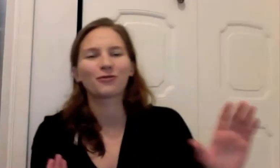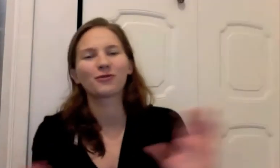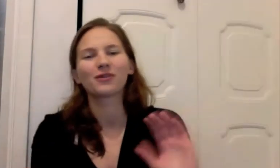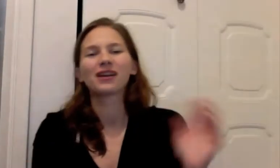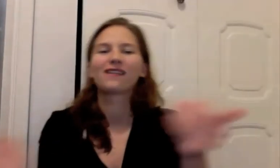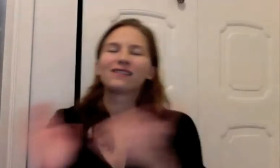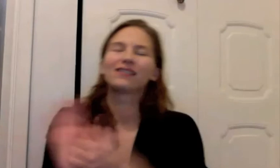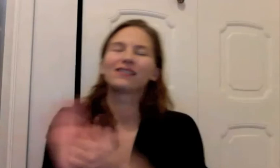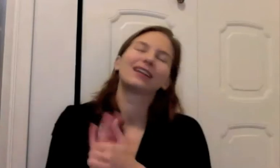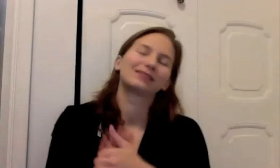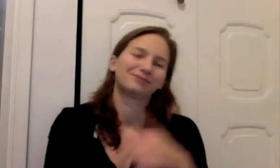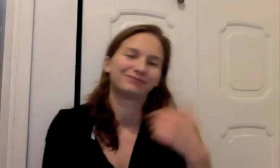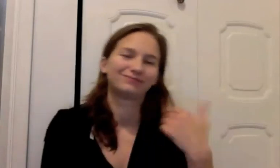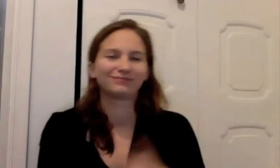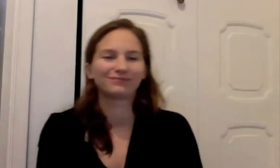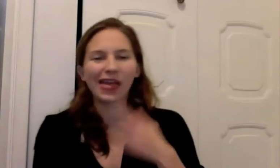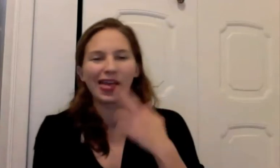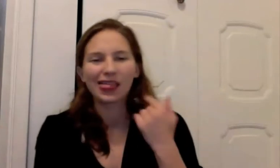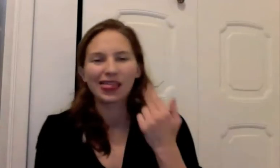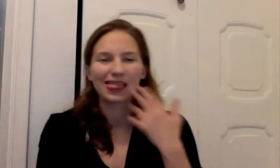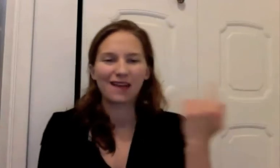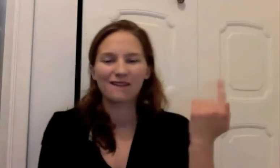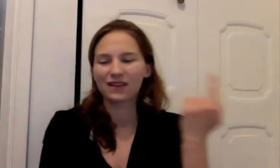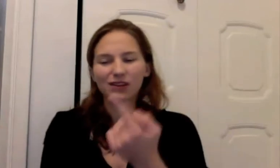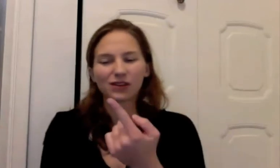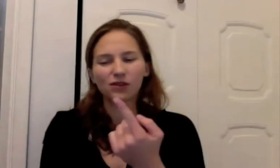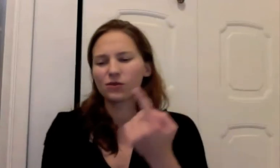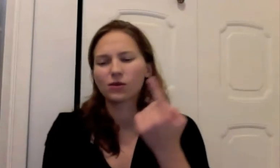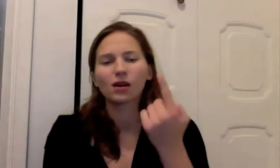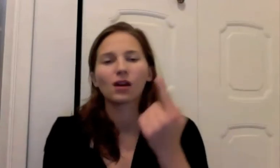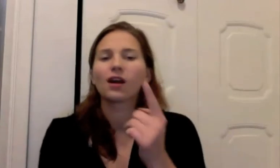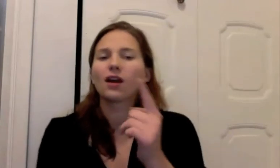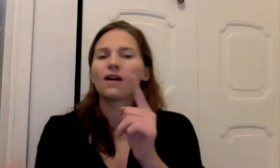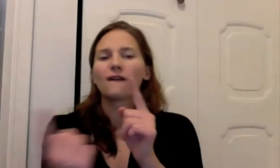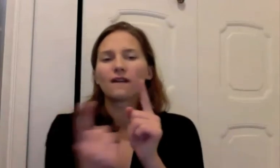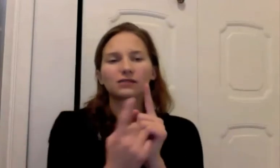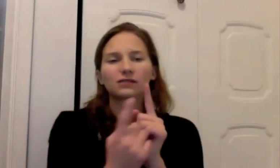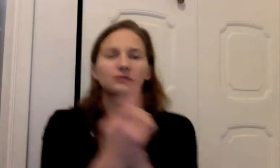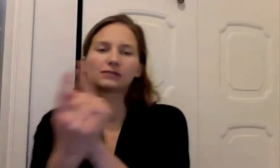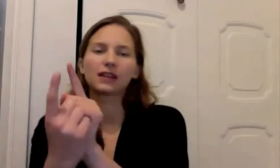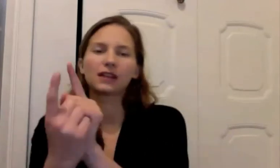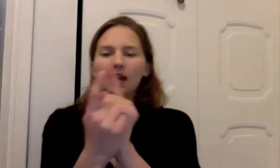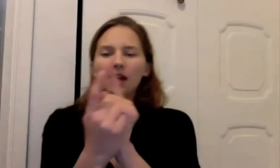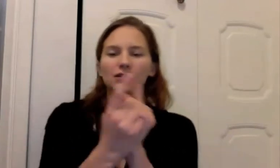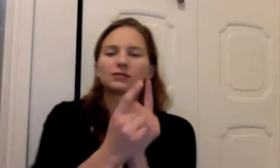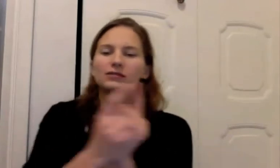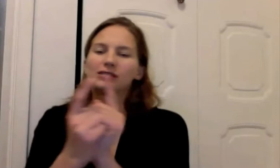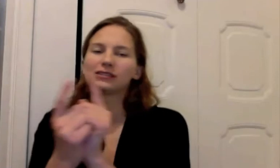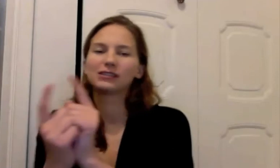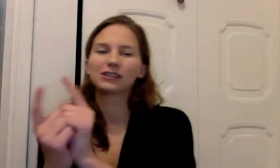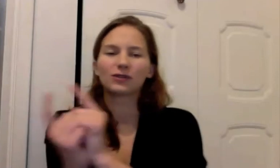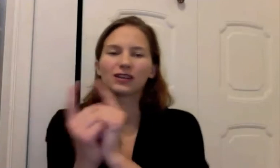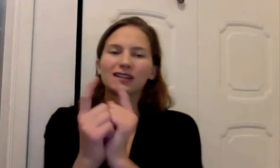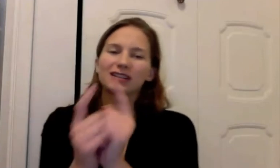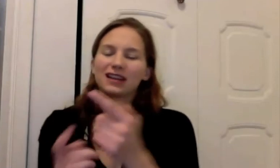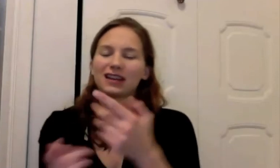off again And I roll my eyes And when you pull me in I'm not much for